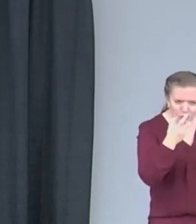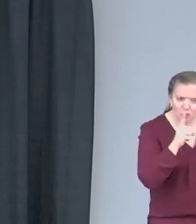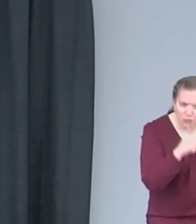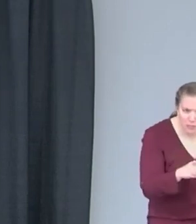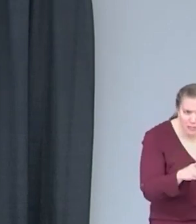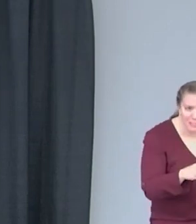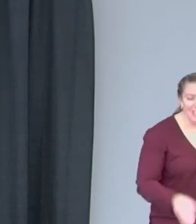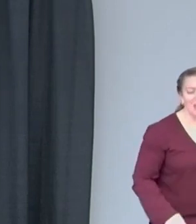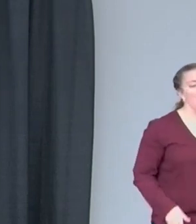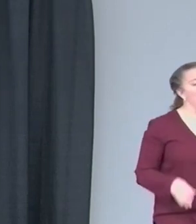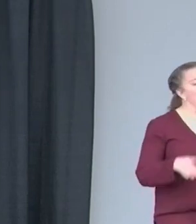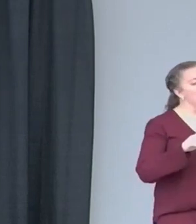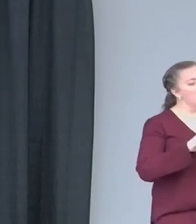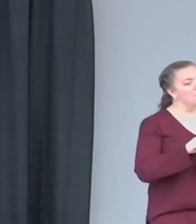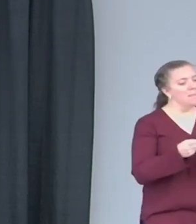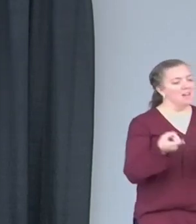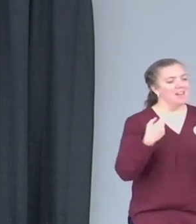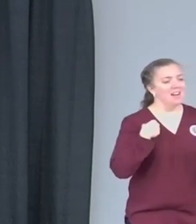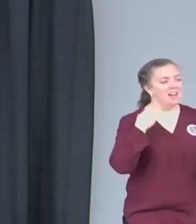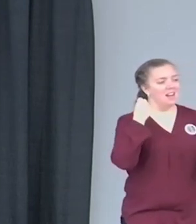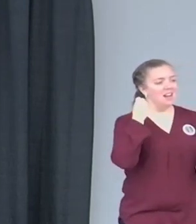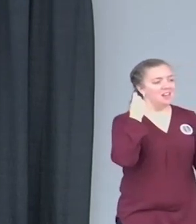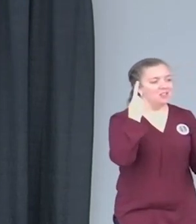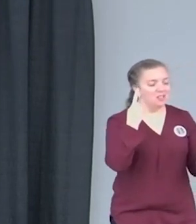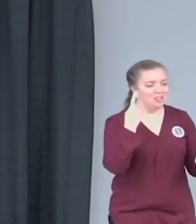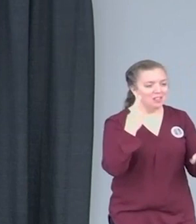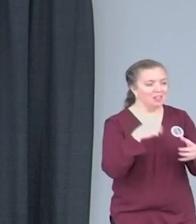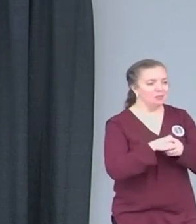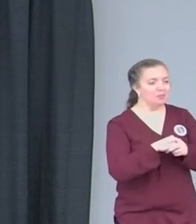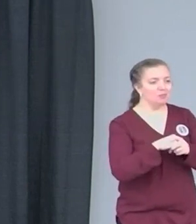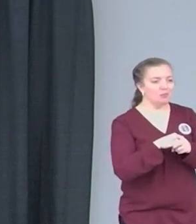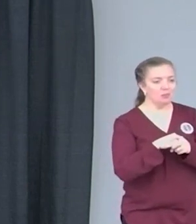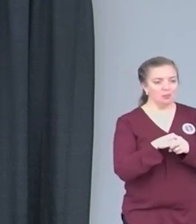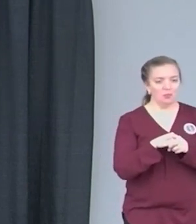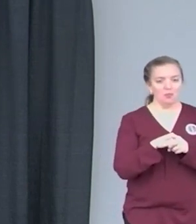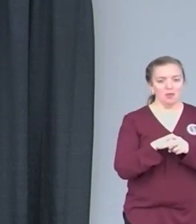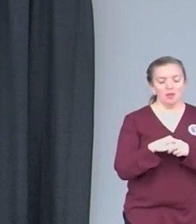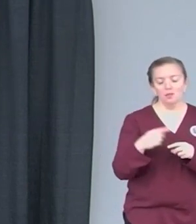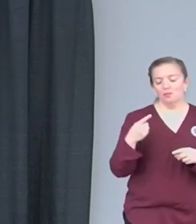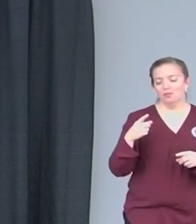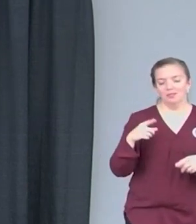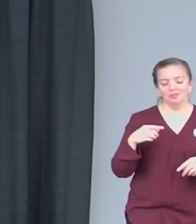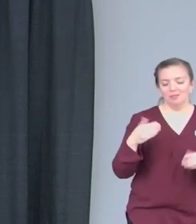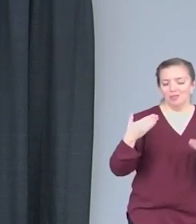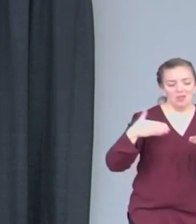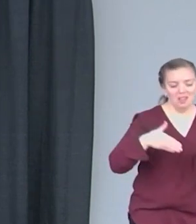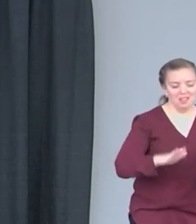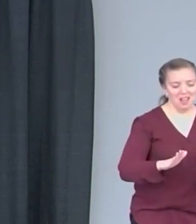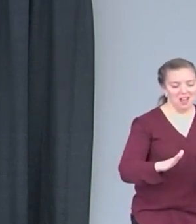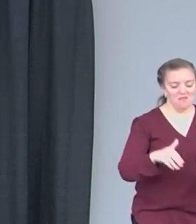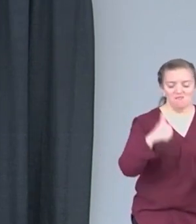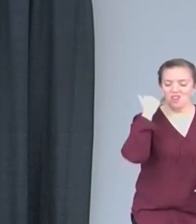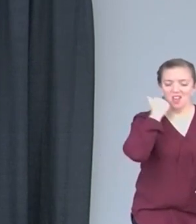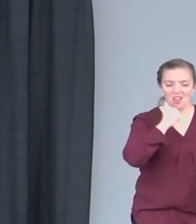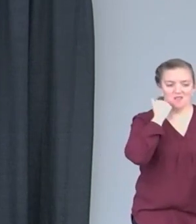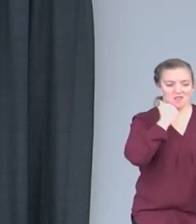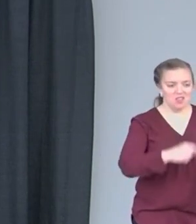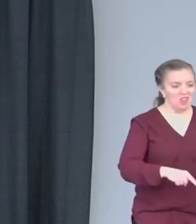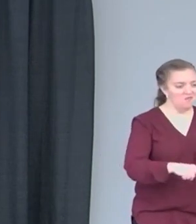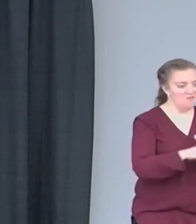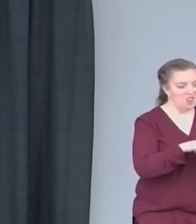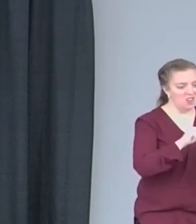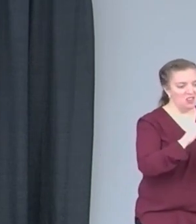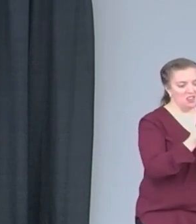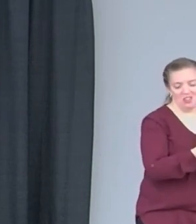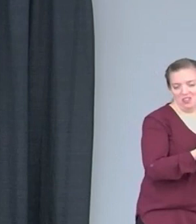to allow me to understand that we don't have to allow our daily situations to really